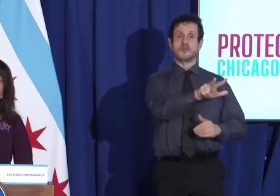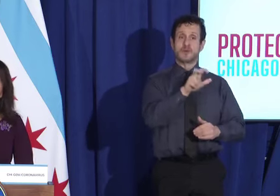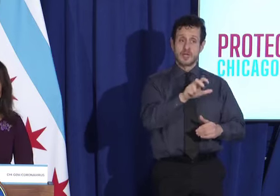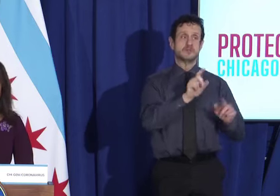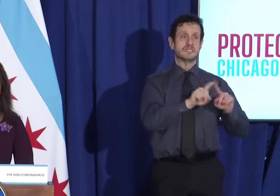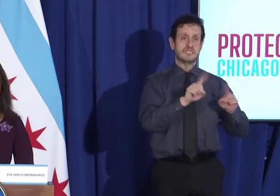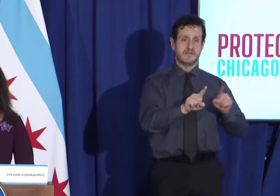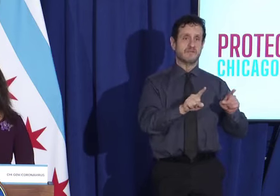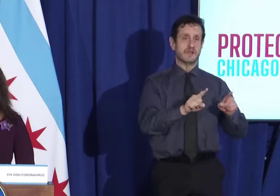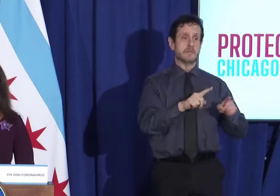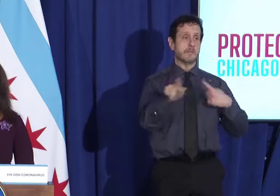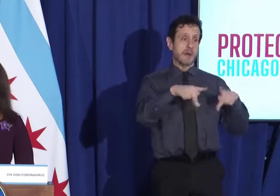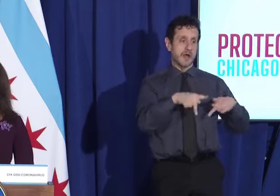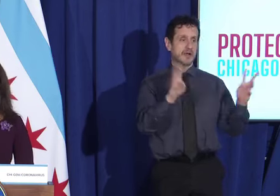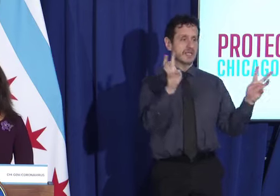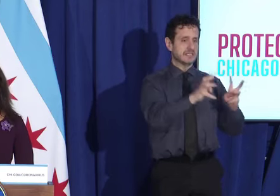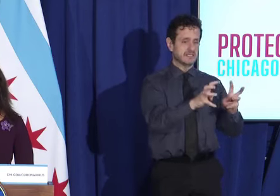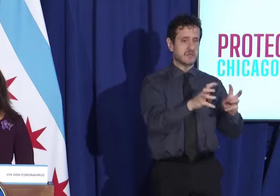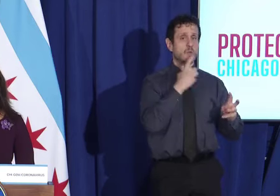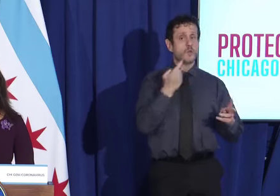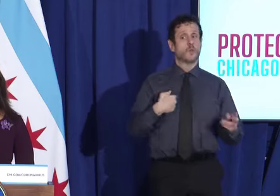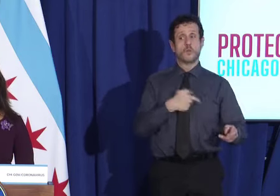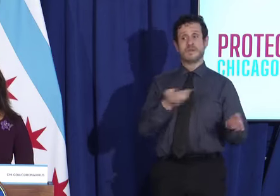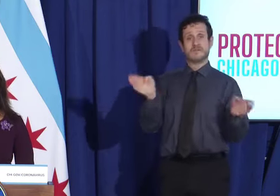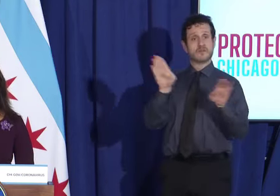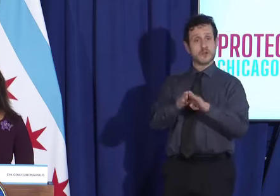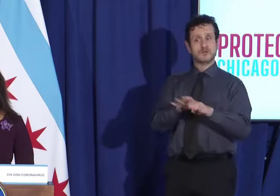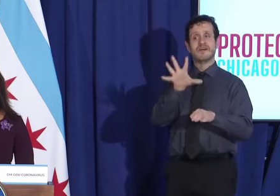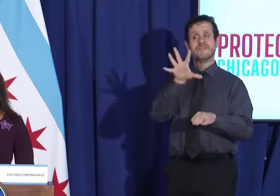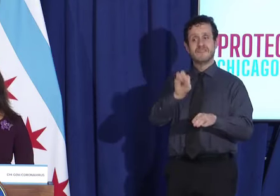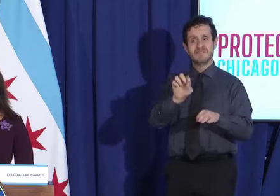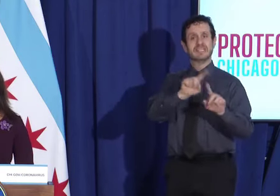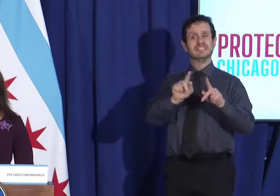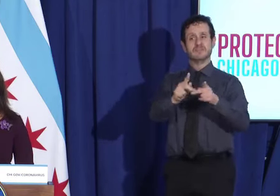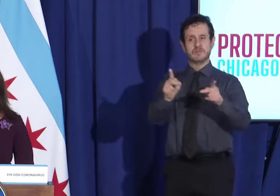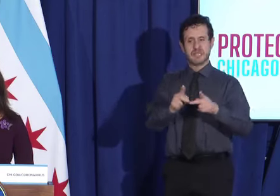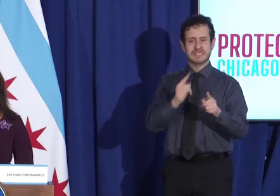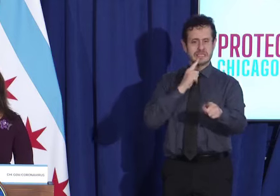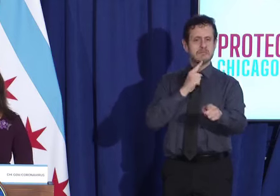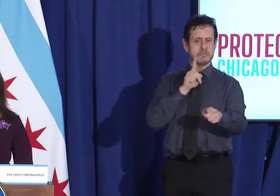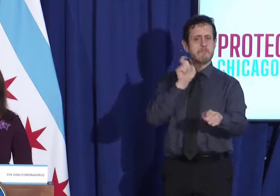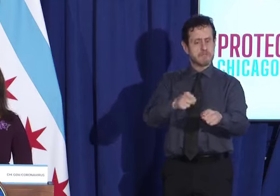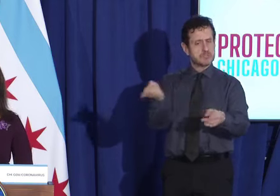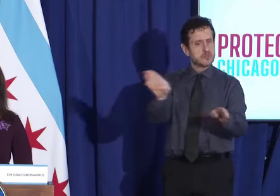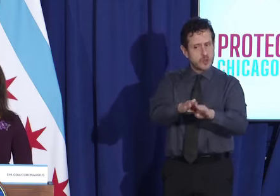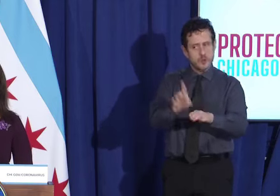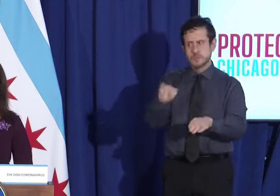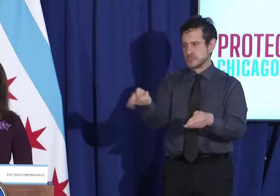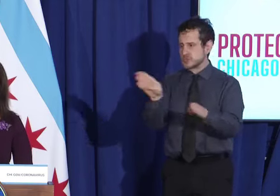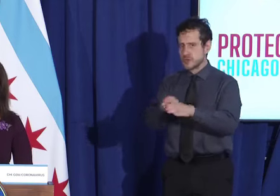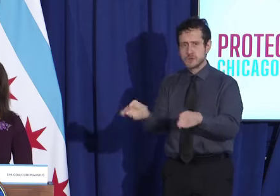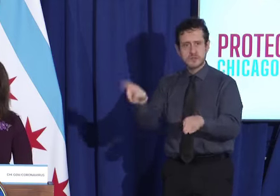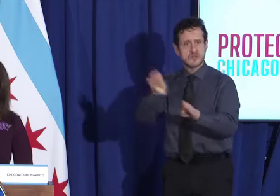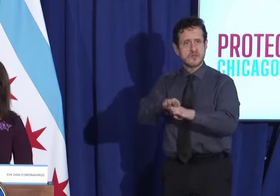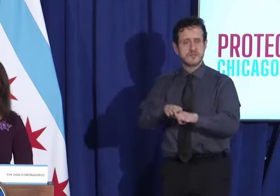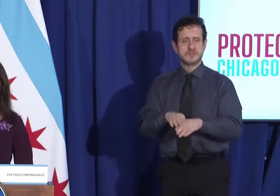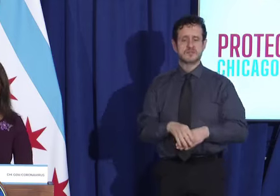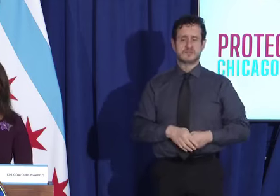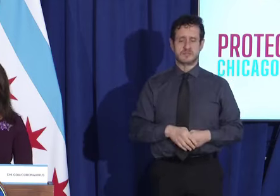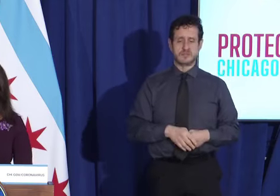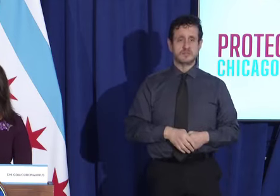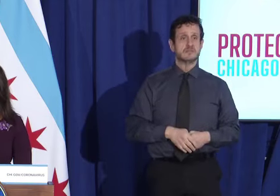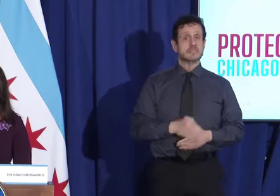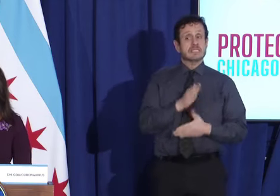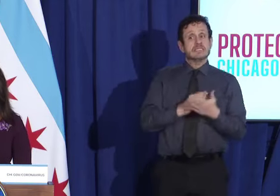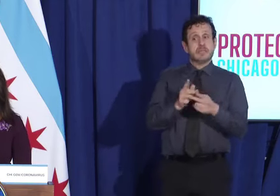We have closed over 50 locations and had nearly 10 locations with multiple days and